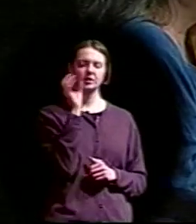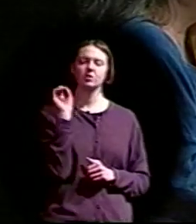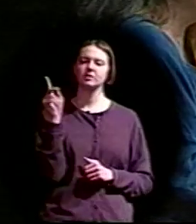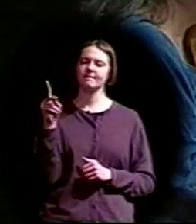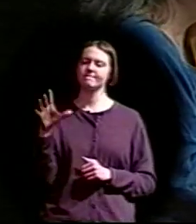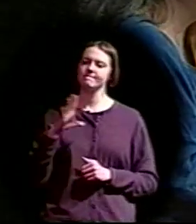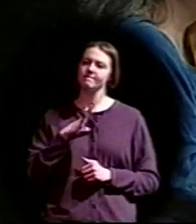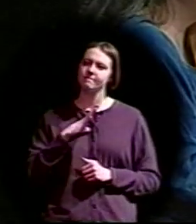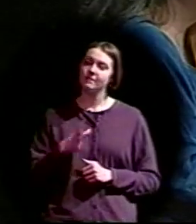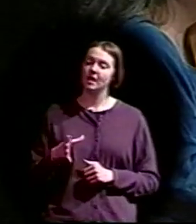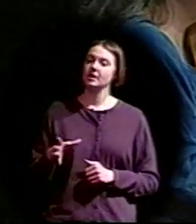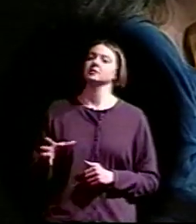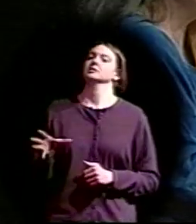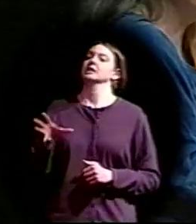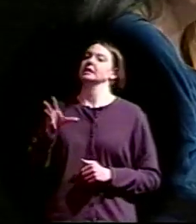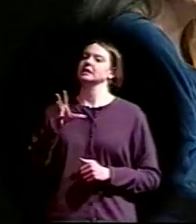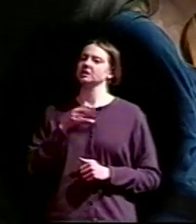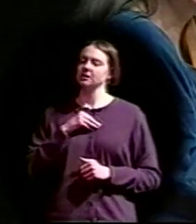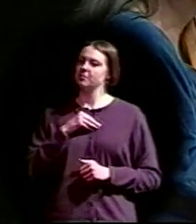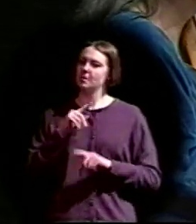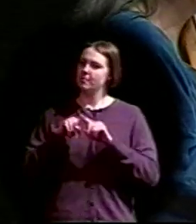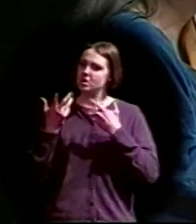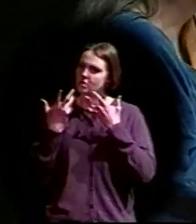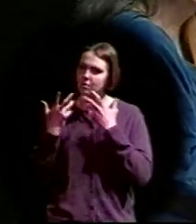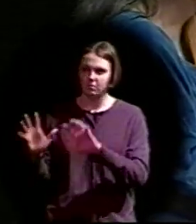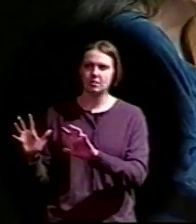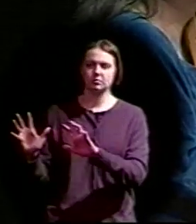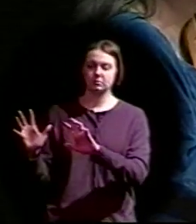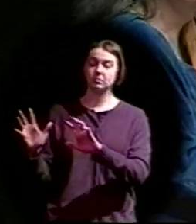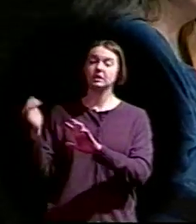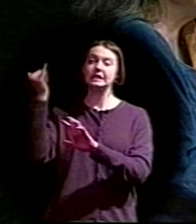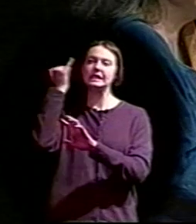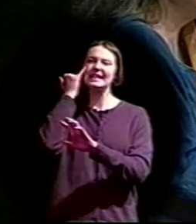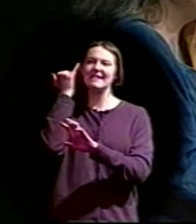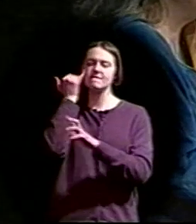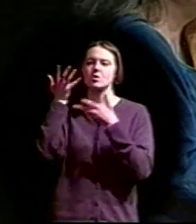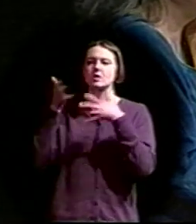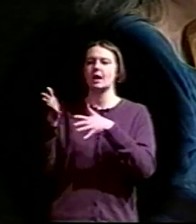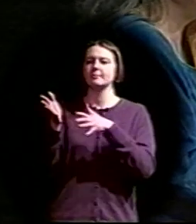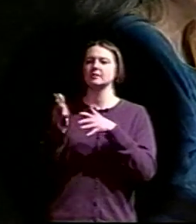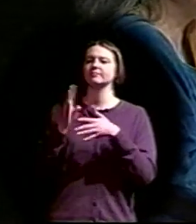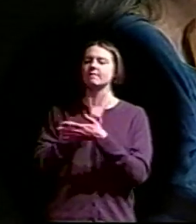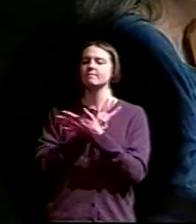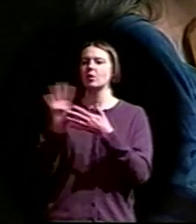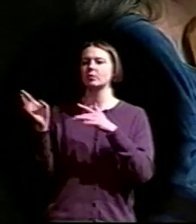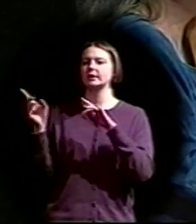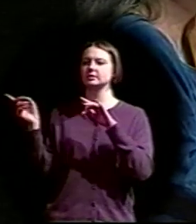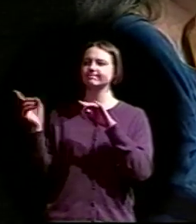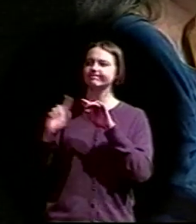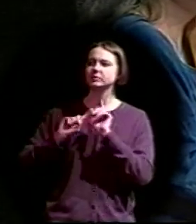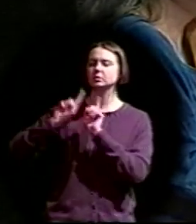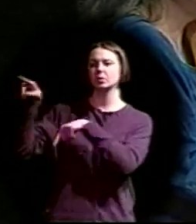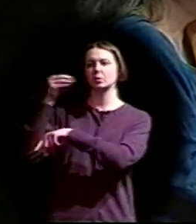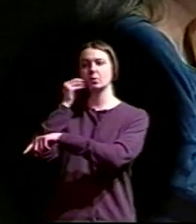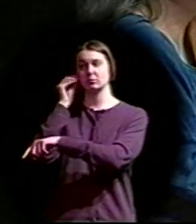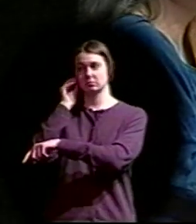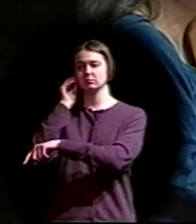and forced re-enlistment if and only if allowed four-week leave of absence to see my family. July 31,